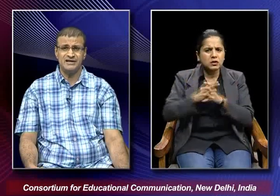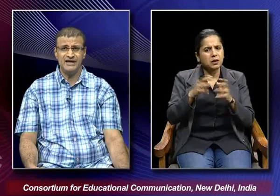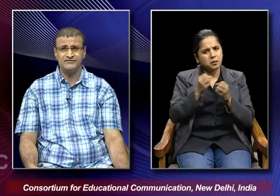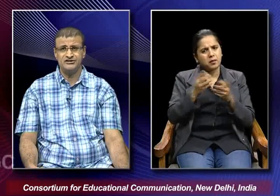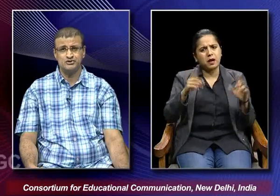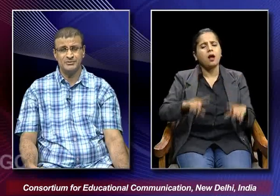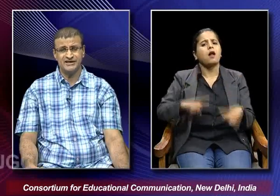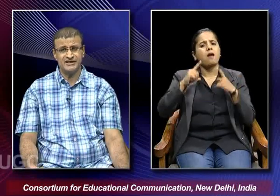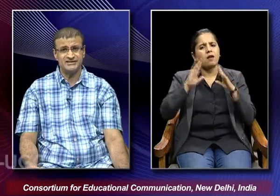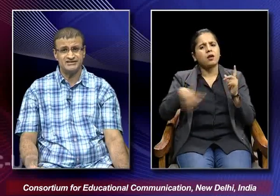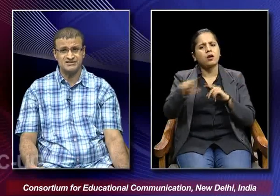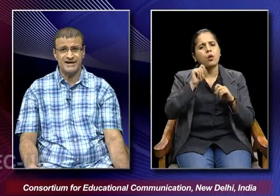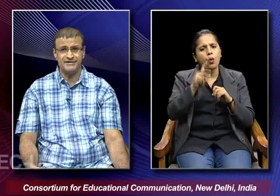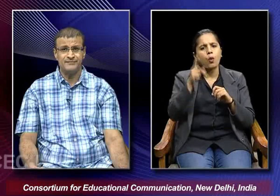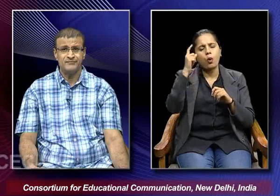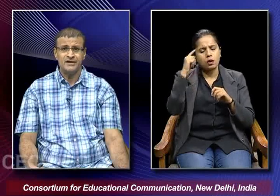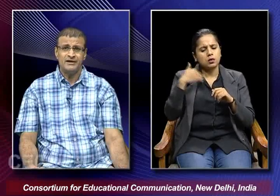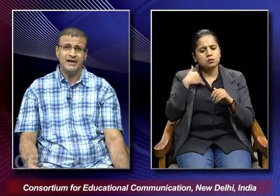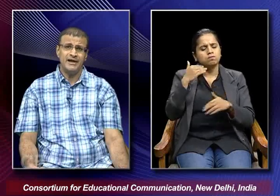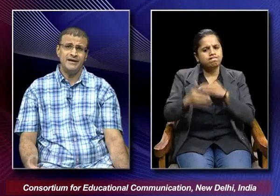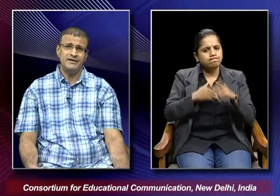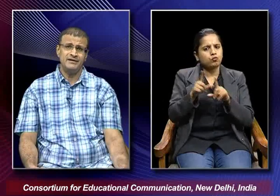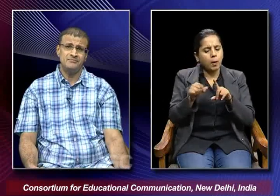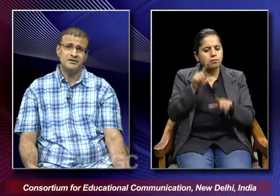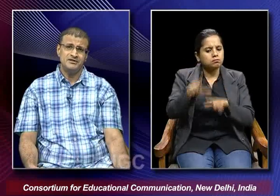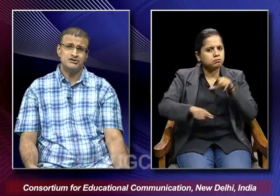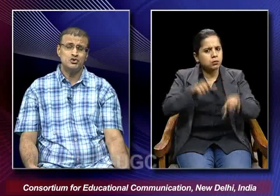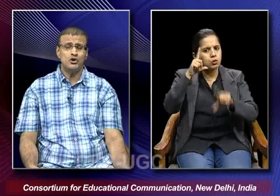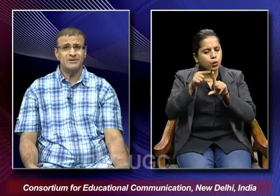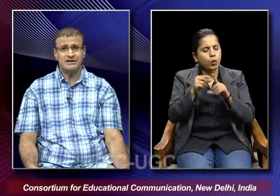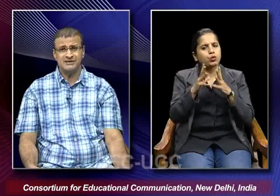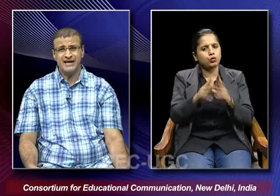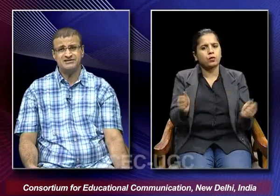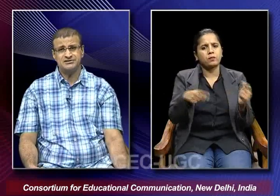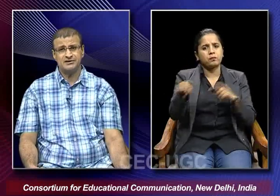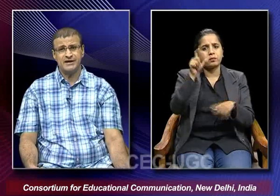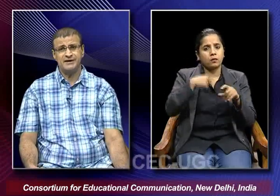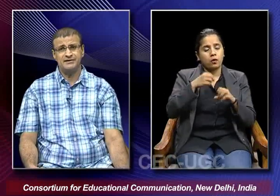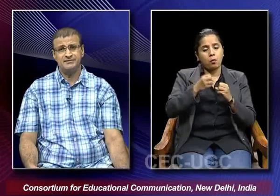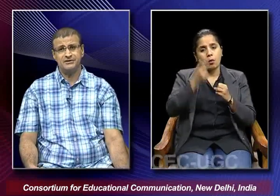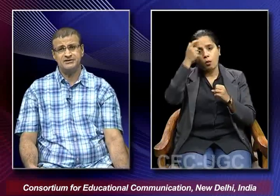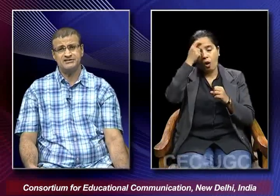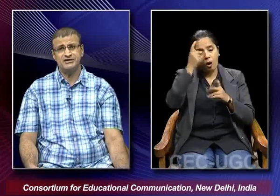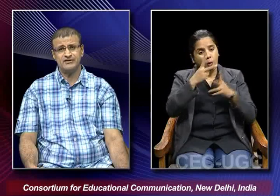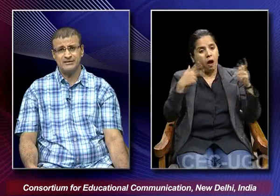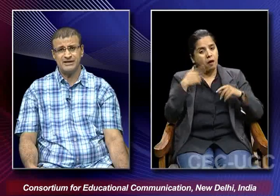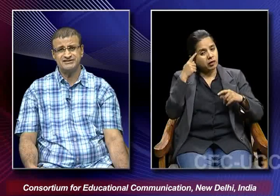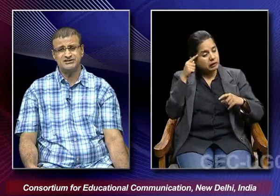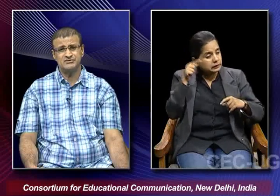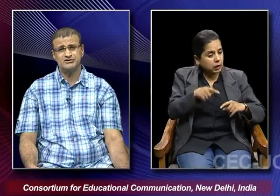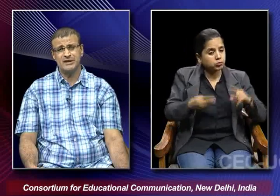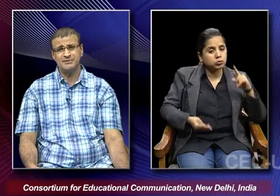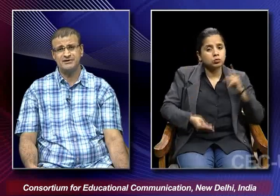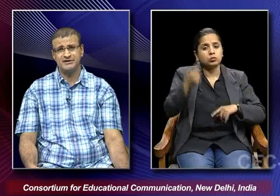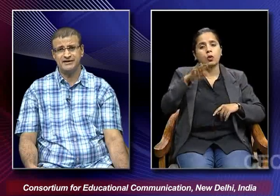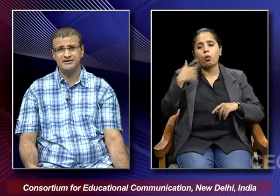in the life they should be taken in the stride and they should not be glamorized and this kind of a glamorization